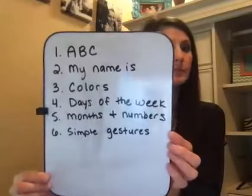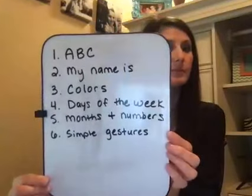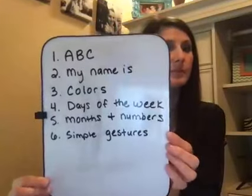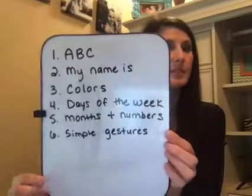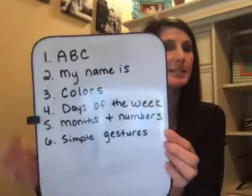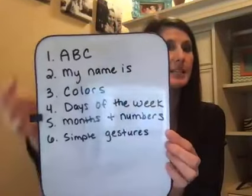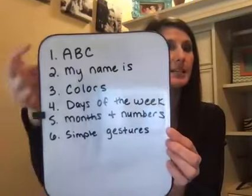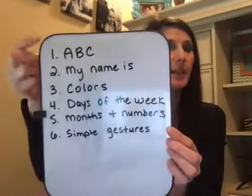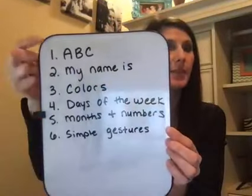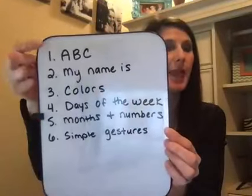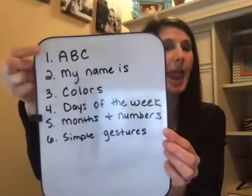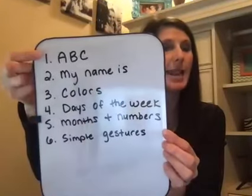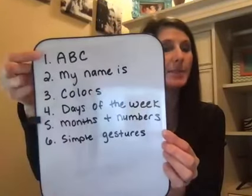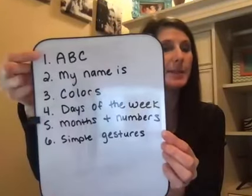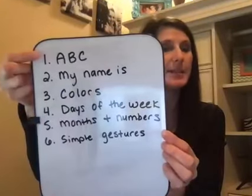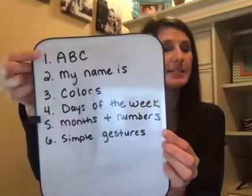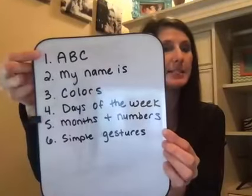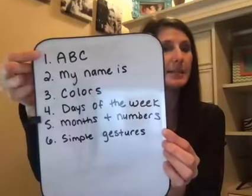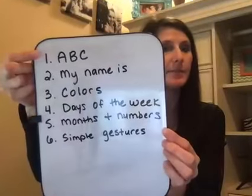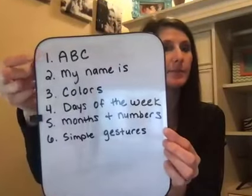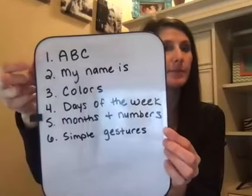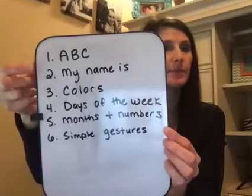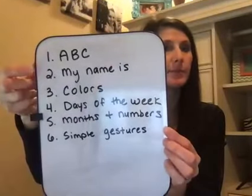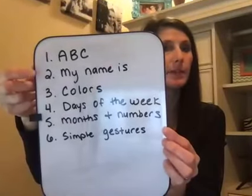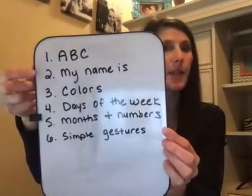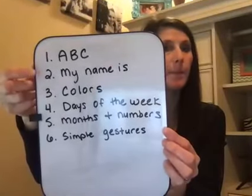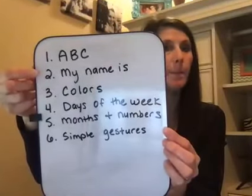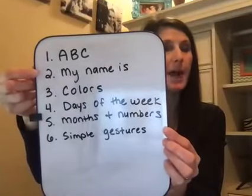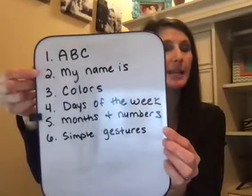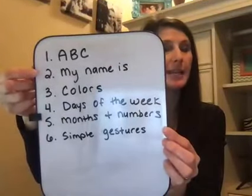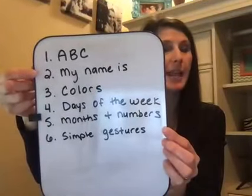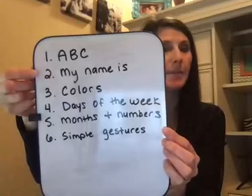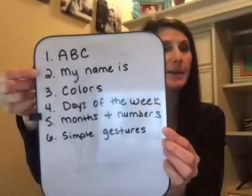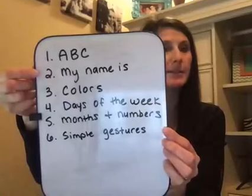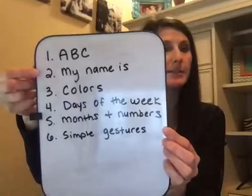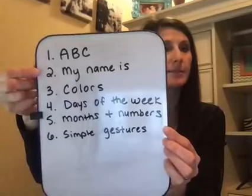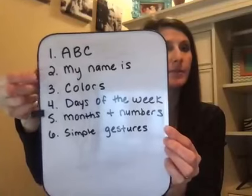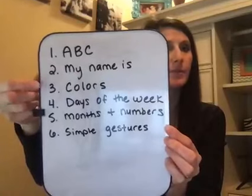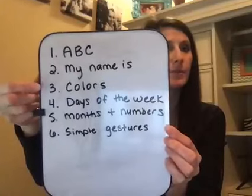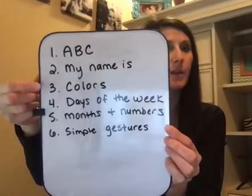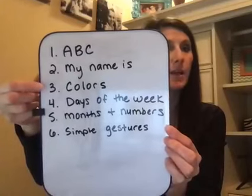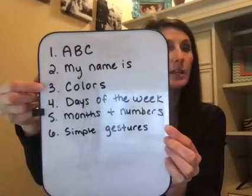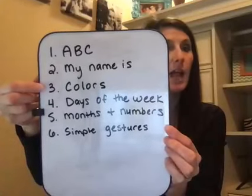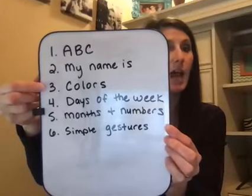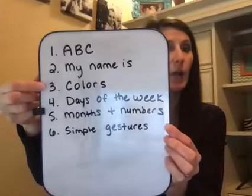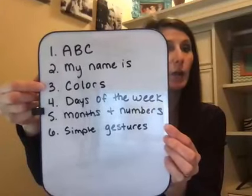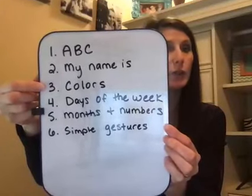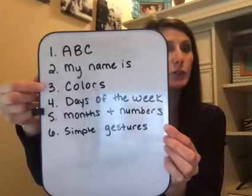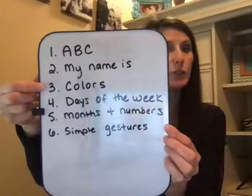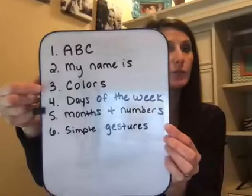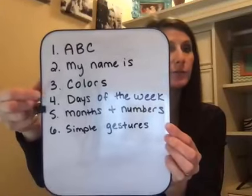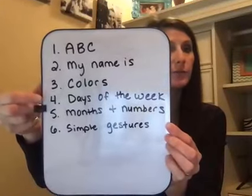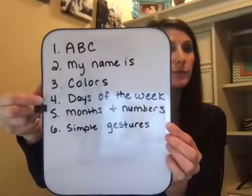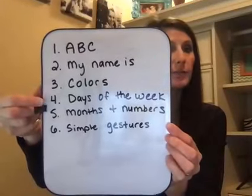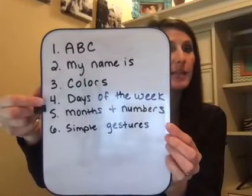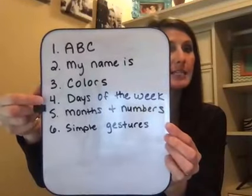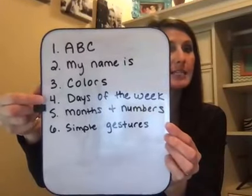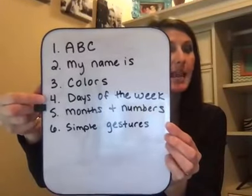See the ABC. My name is. Colors. Days